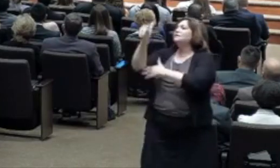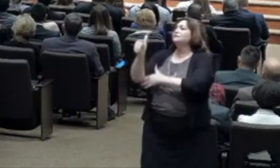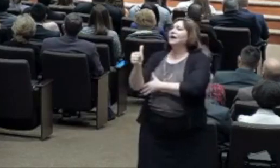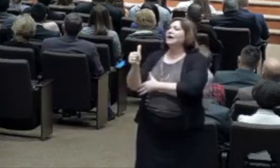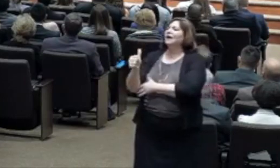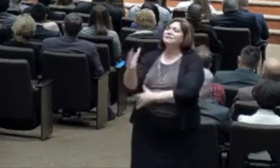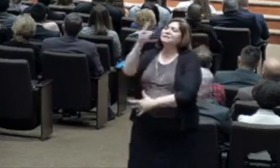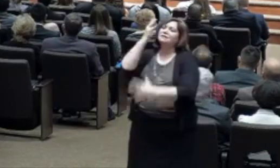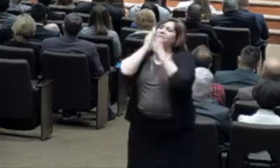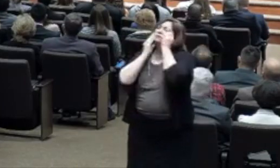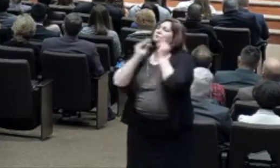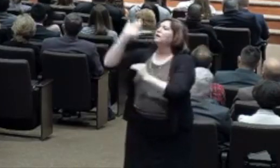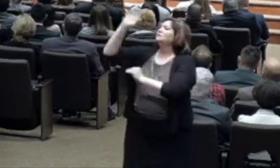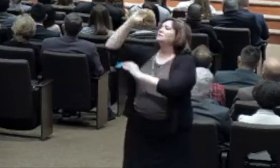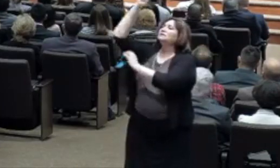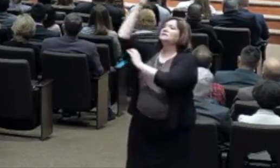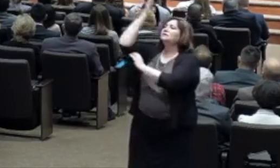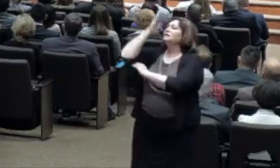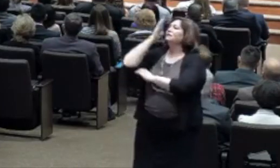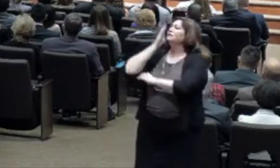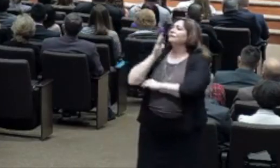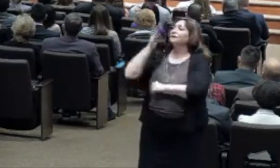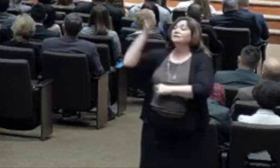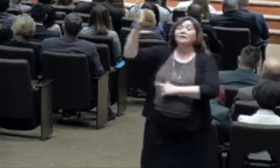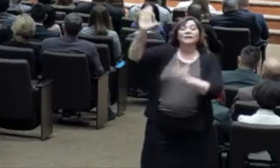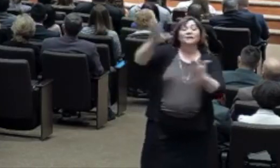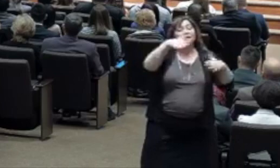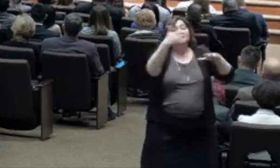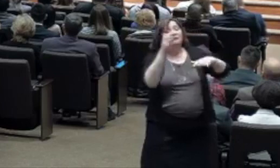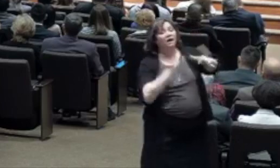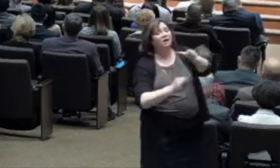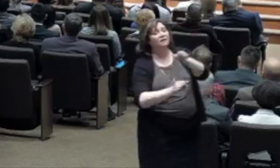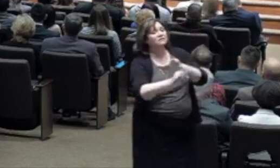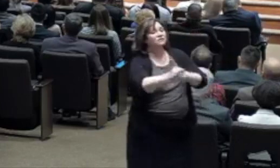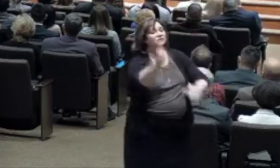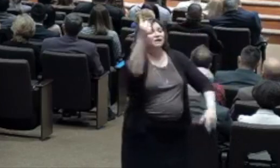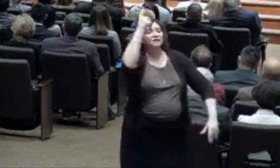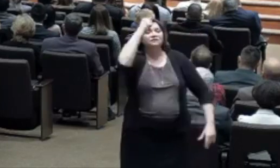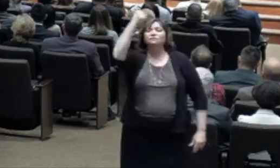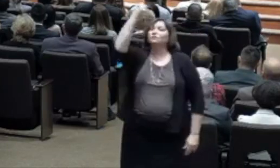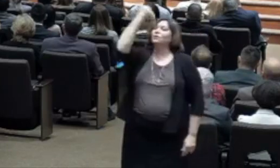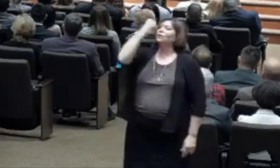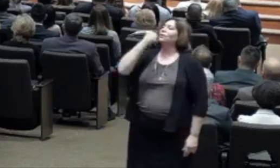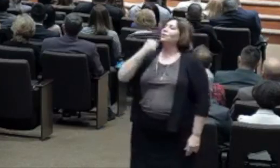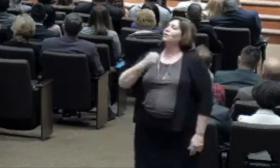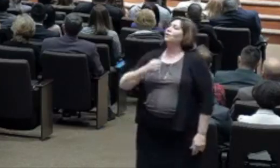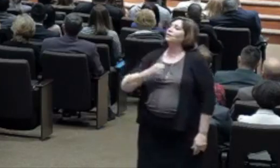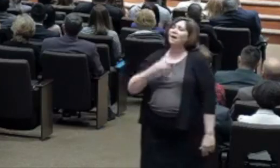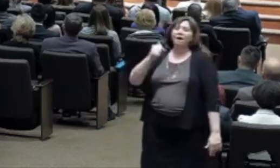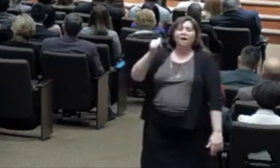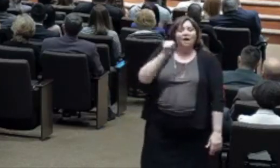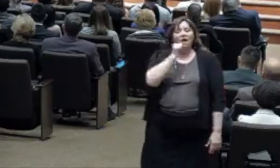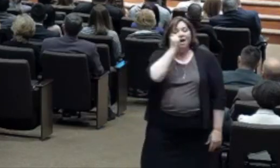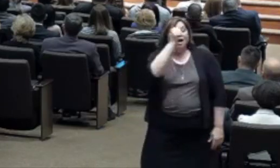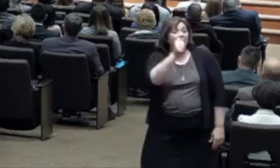kings died in my place. Each day I stand set free from